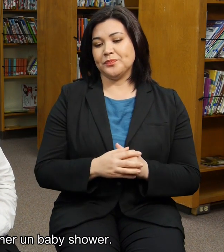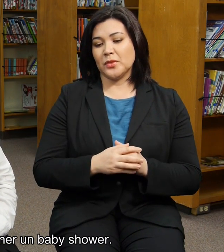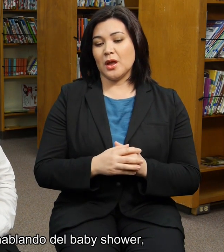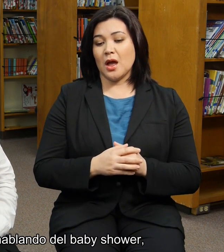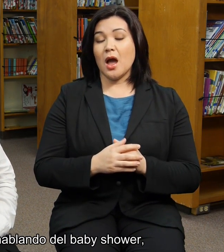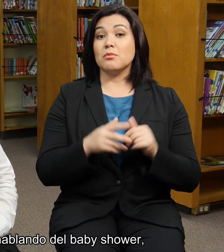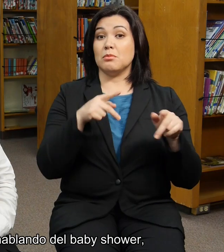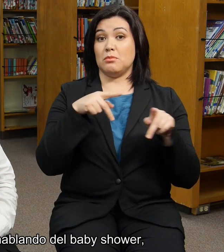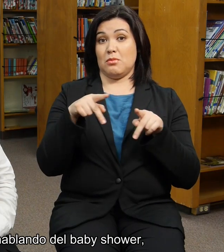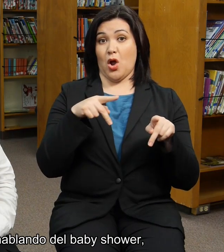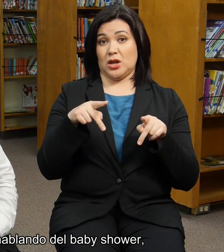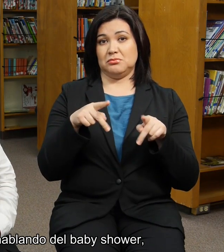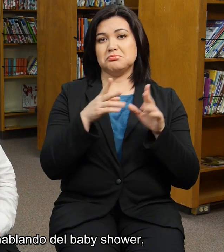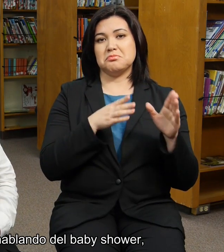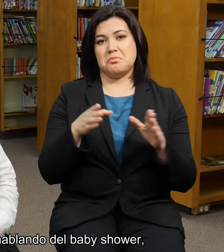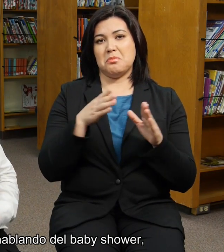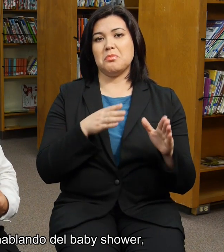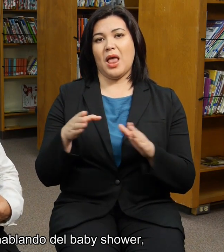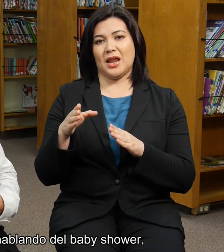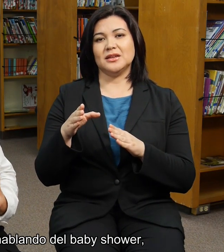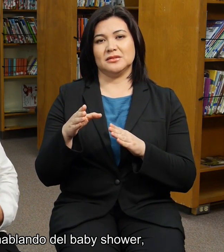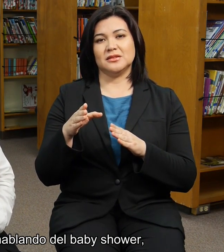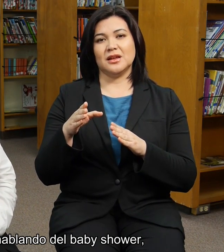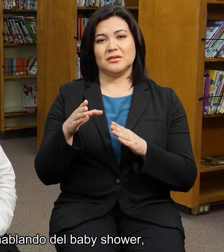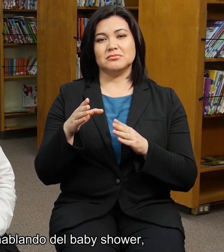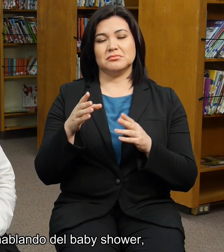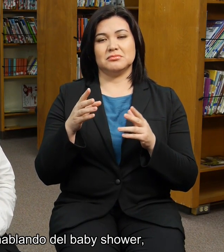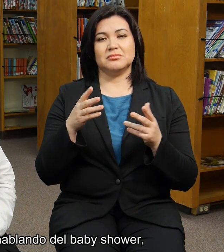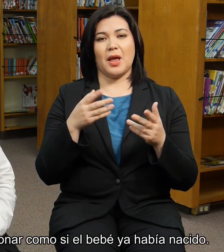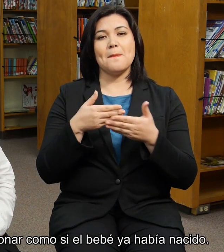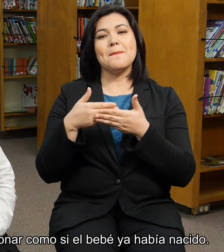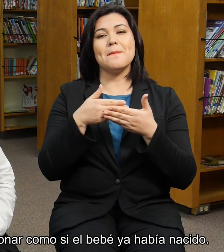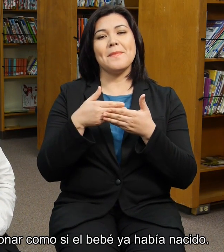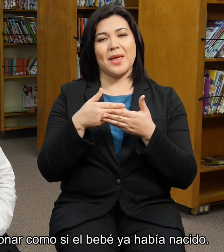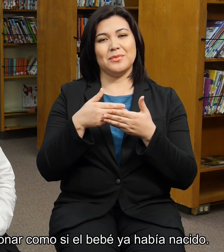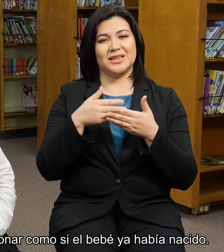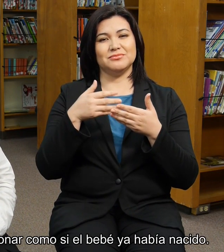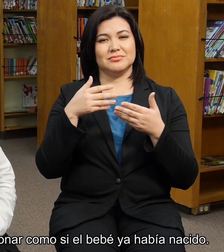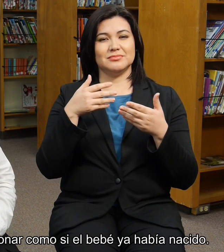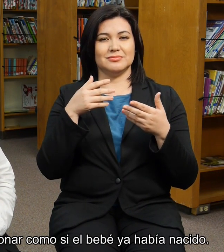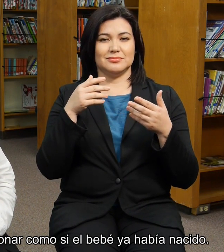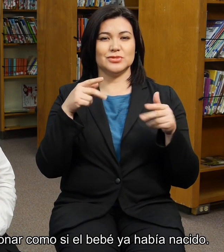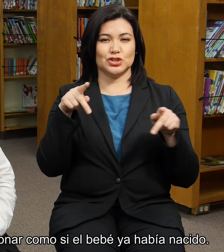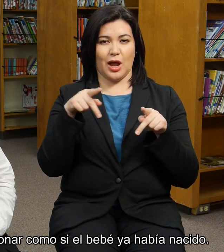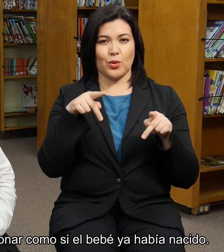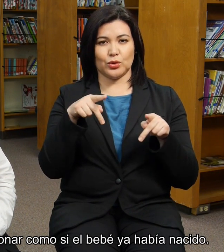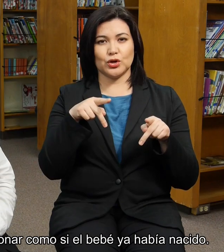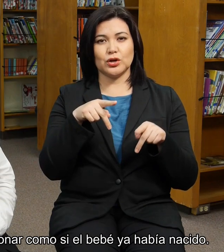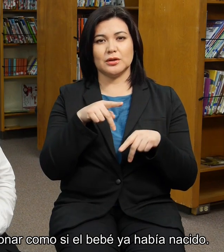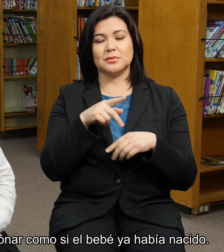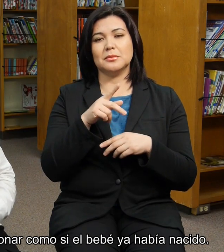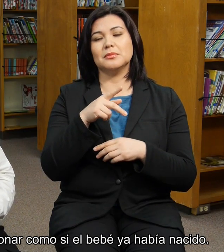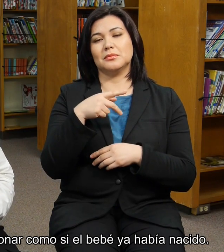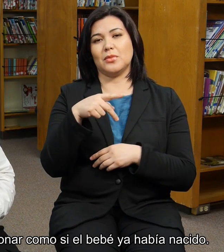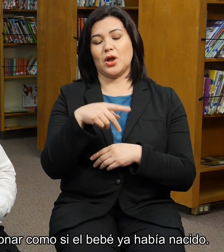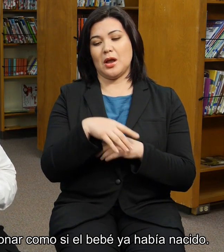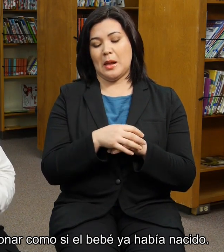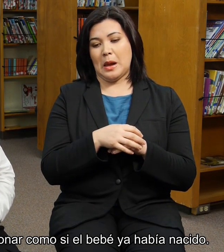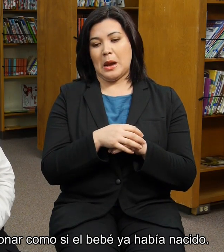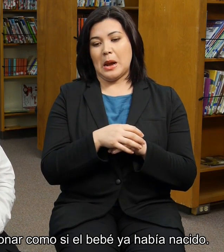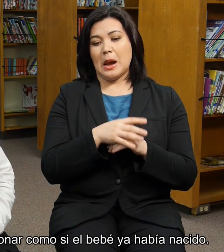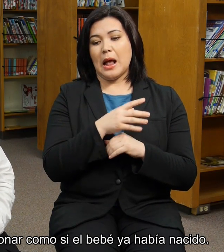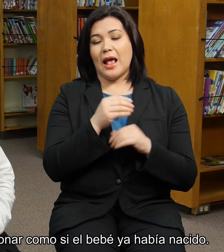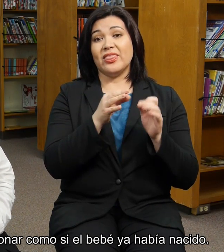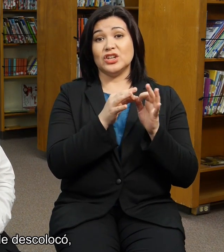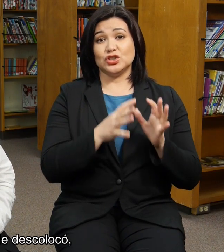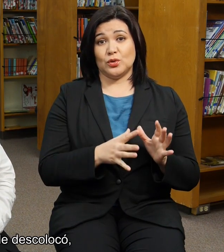shower and we were talking about the baby shower, but the interpreter made it sound like the baby was